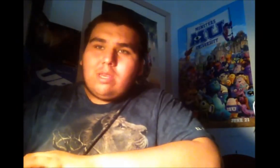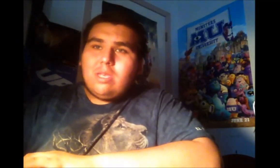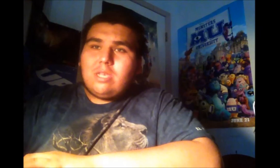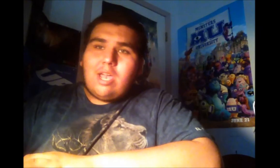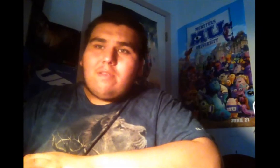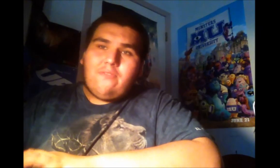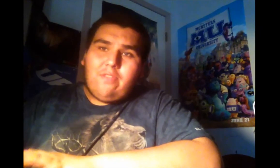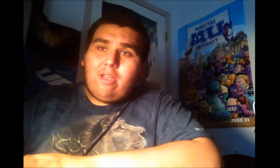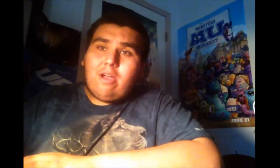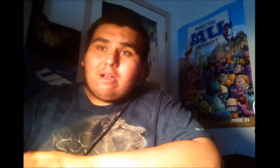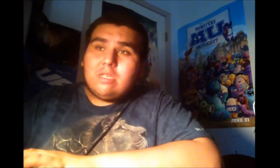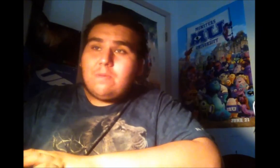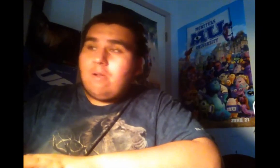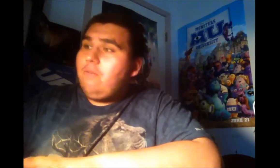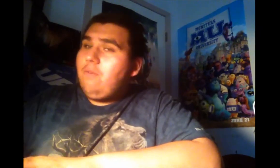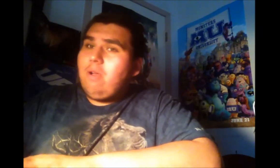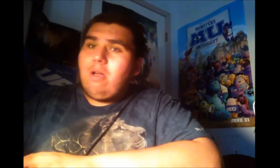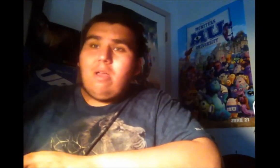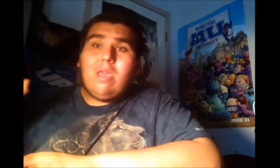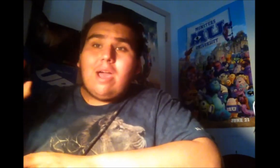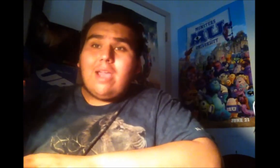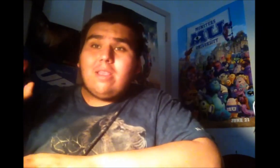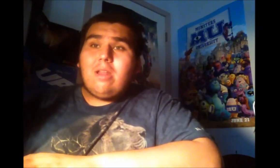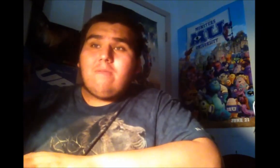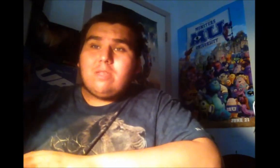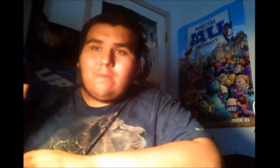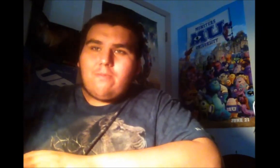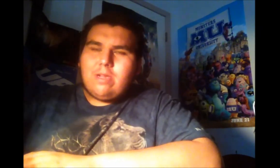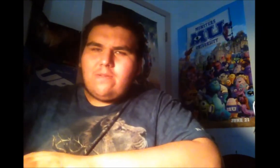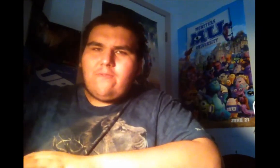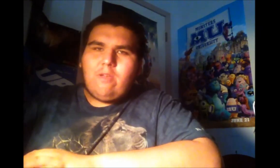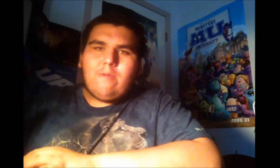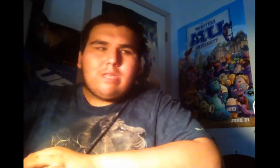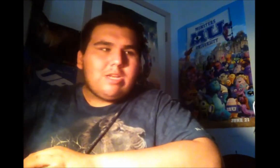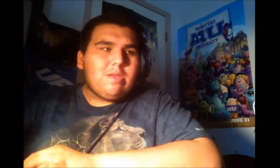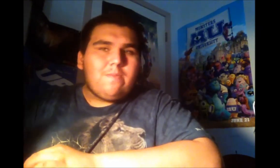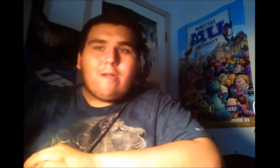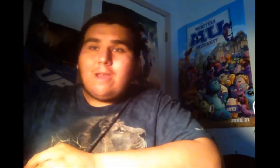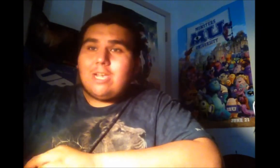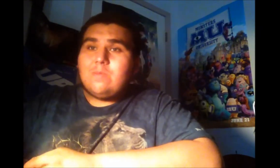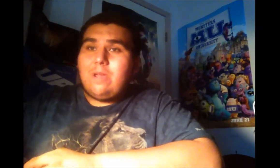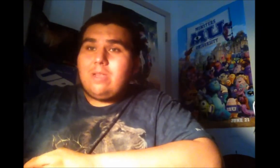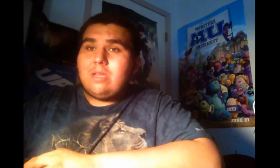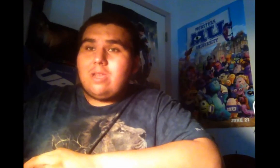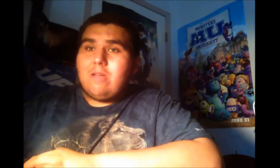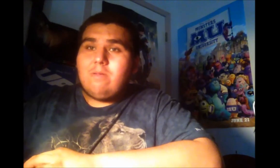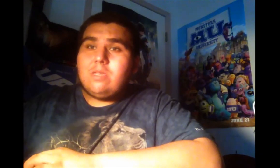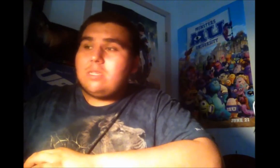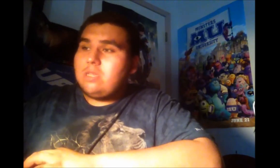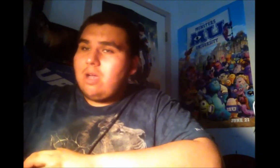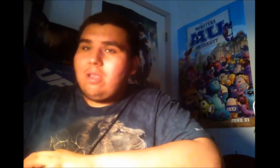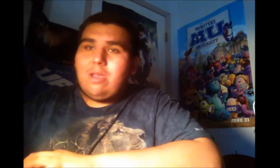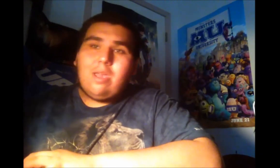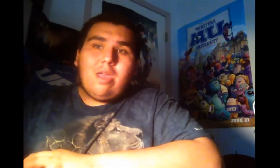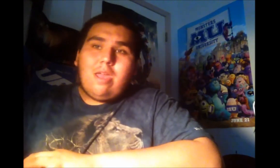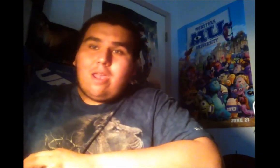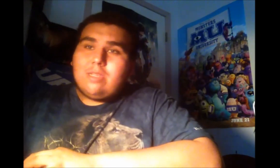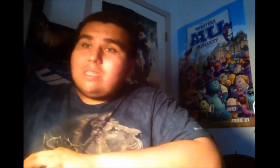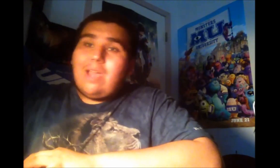it does have its flaws. But overall, I thought it was an impressive film. It was actually better than I expected. It was a solid sci